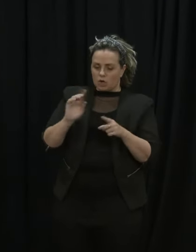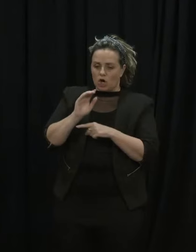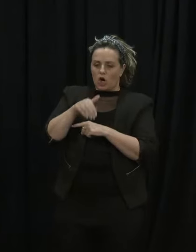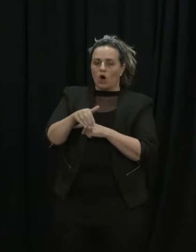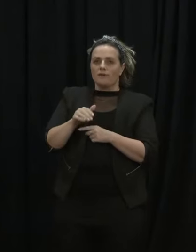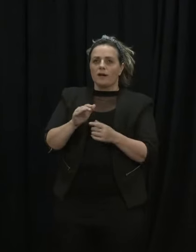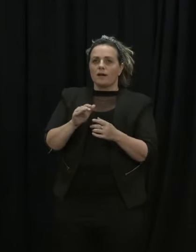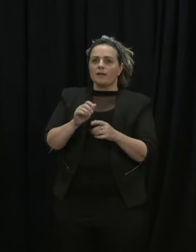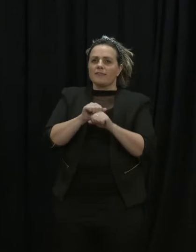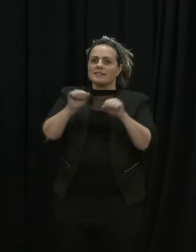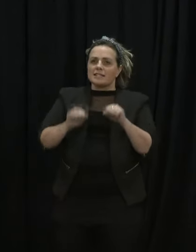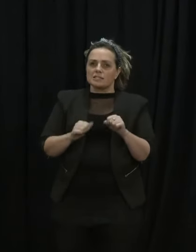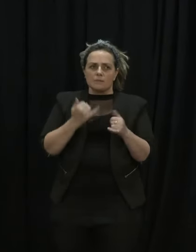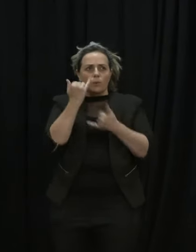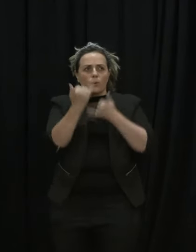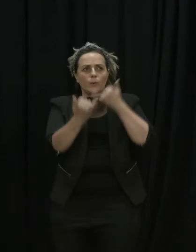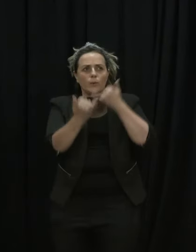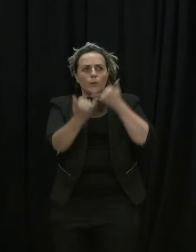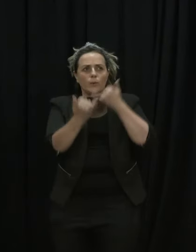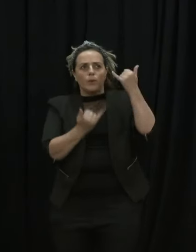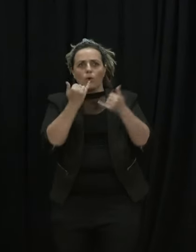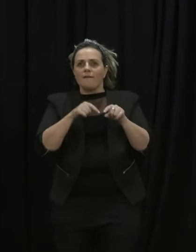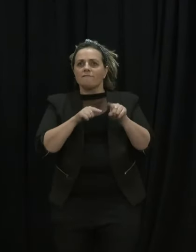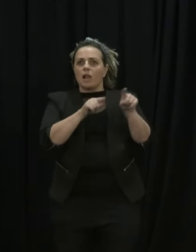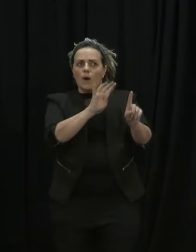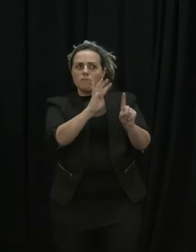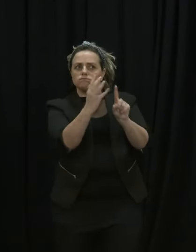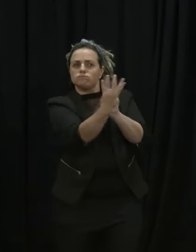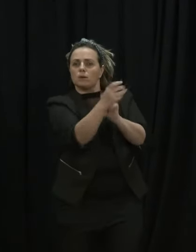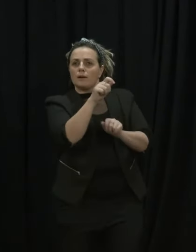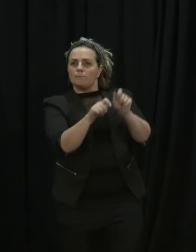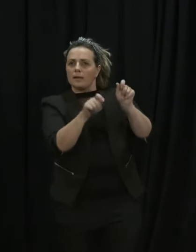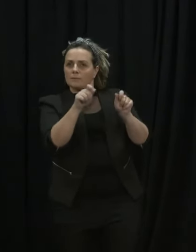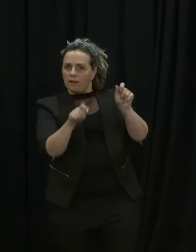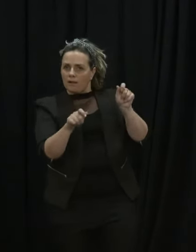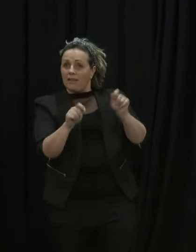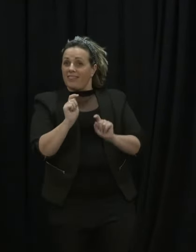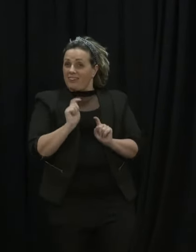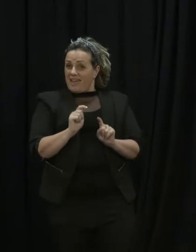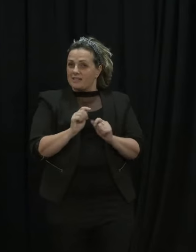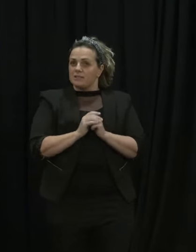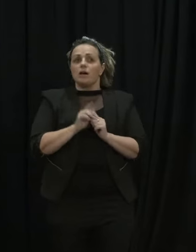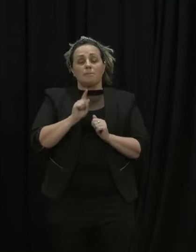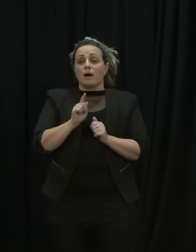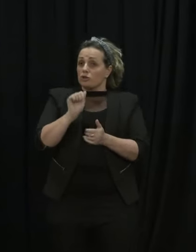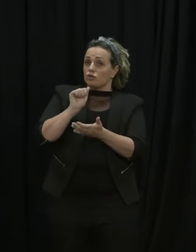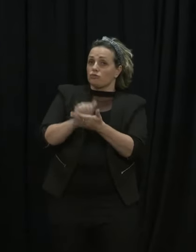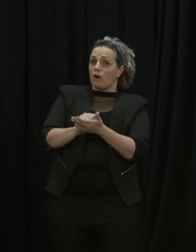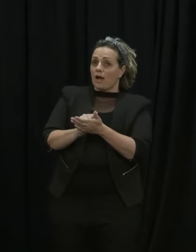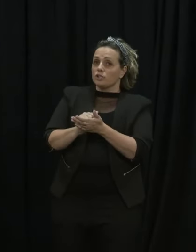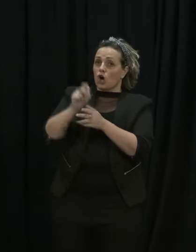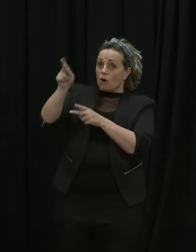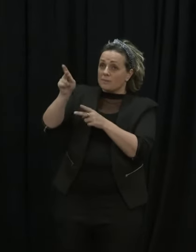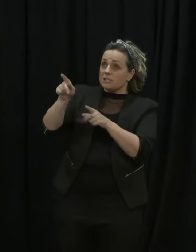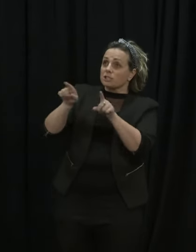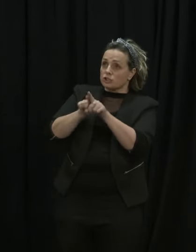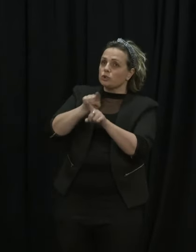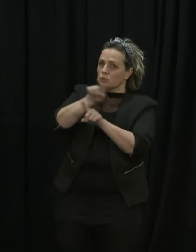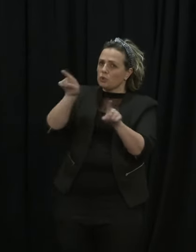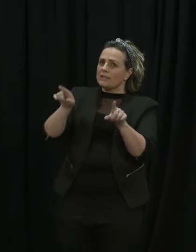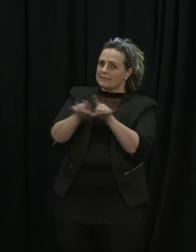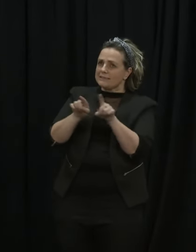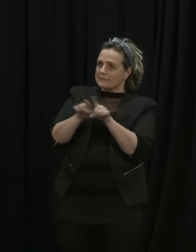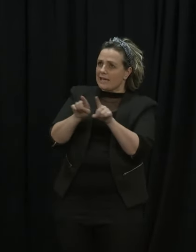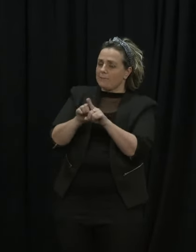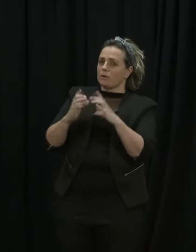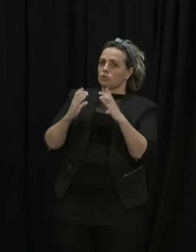contact tracing system but it's apposite as well to the healthcare system at the moment our